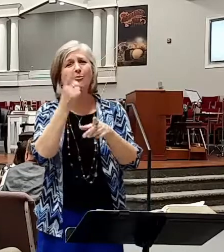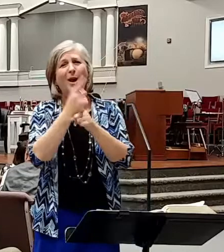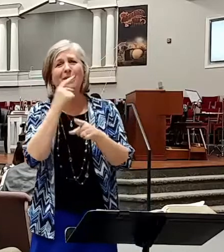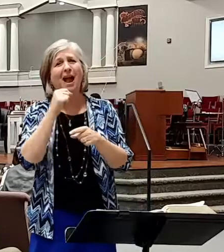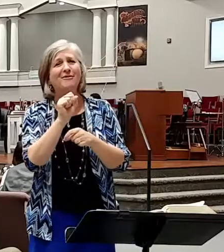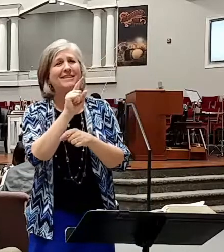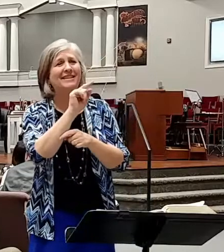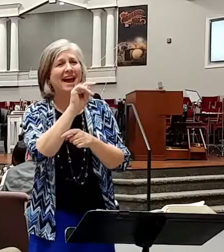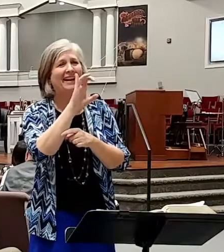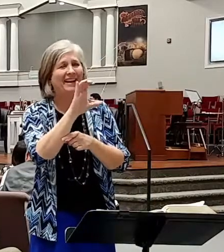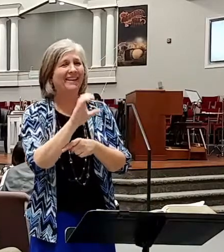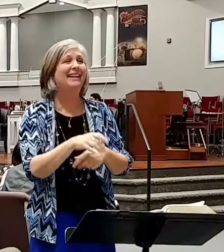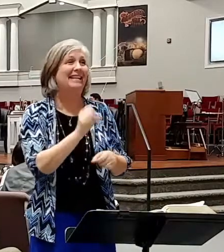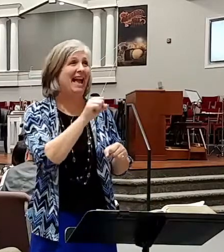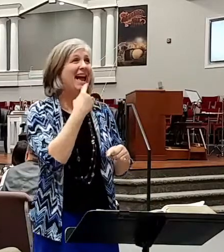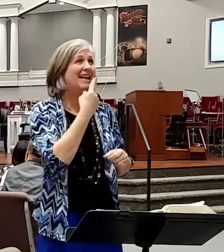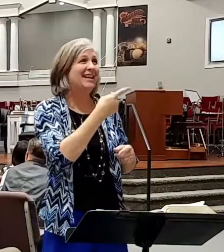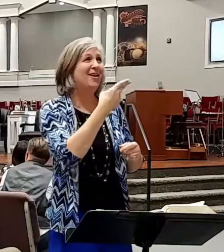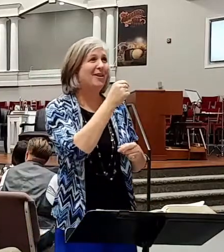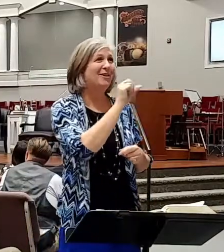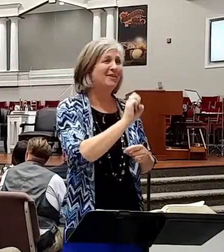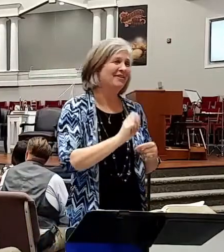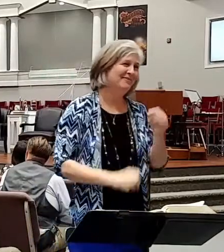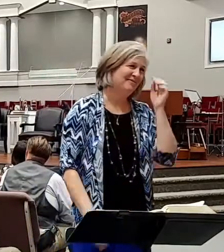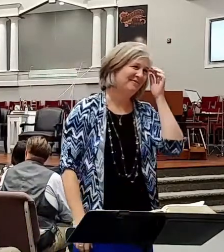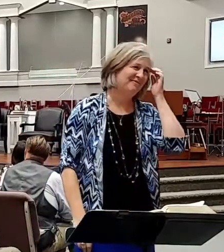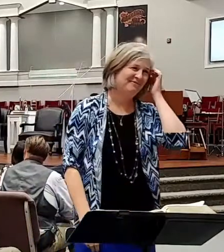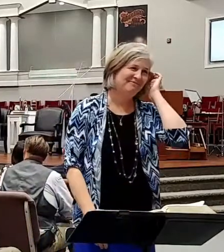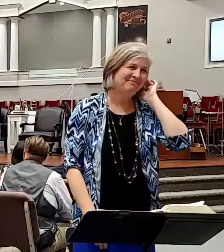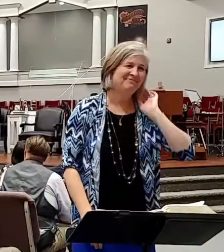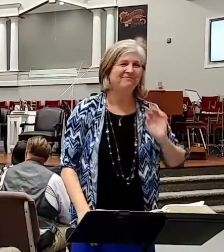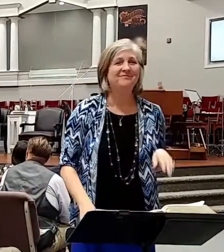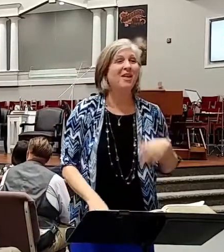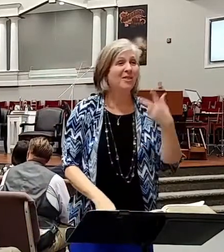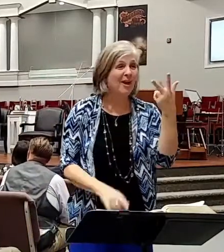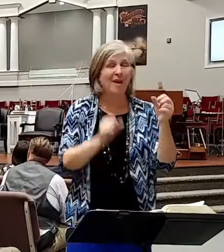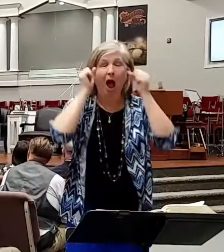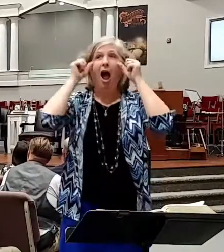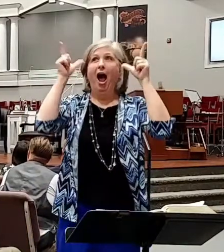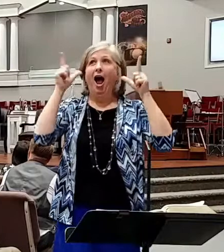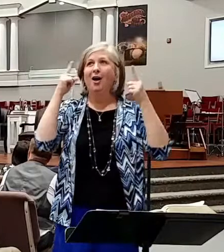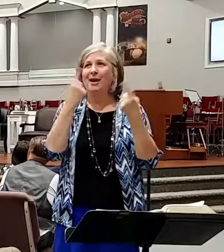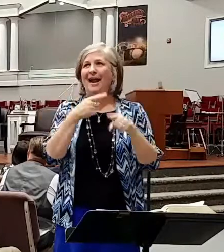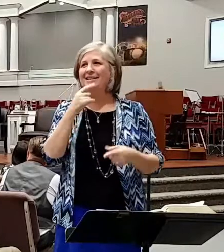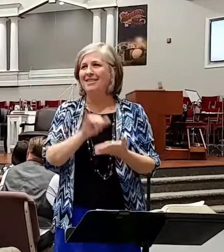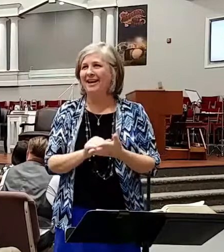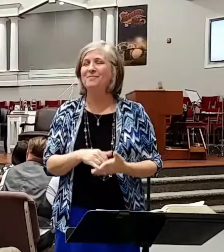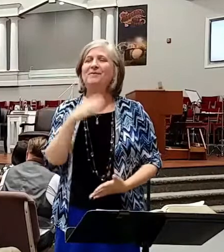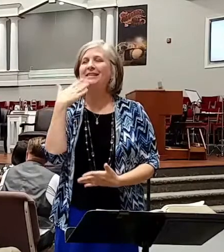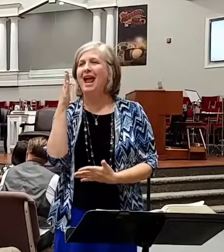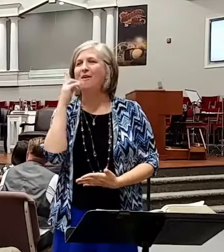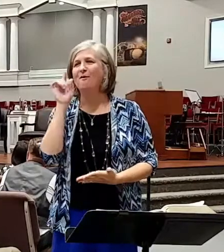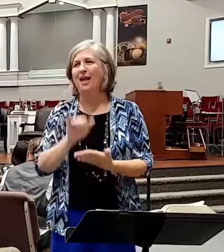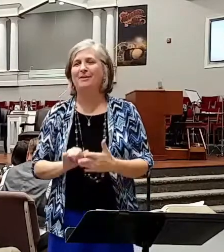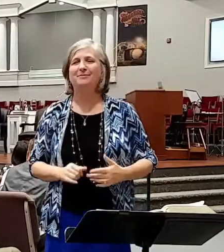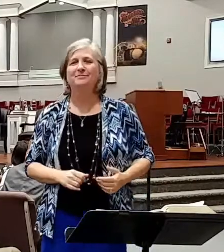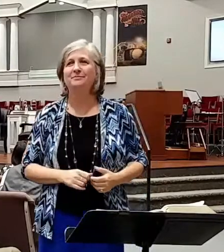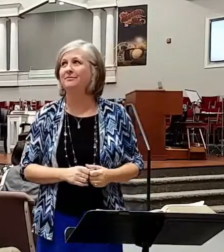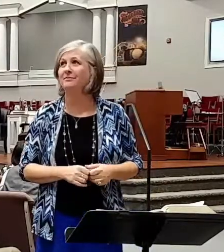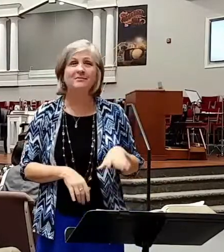yes I said pantyhose alright here let's move on three of y'all woke up when I said that and thank you by the way for doing that hey did you hear what he said I can't